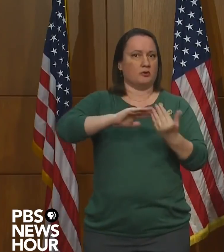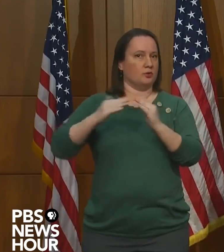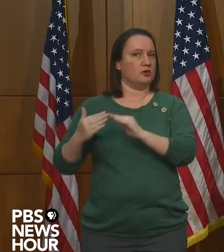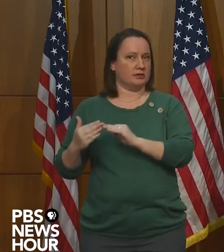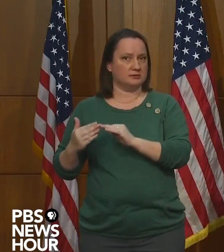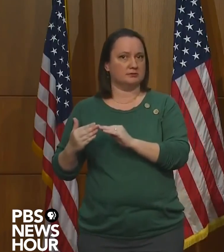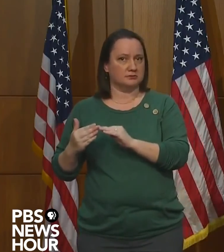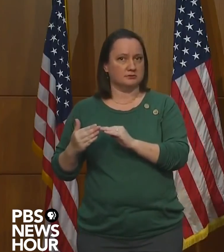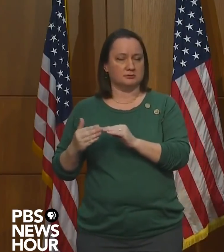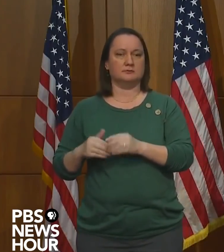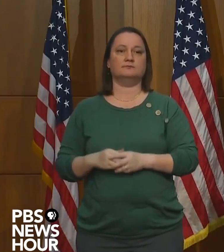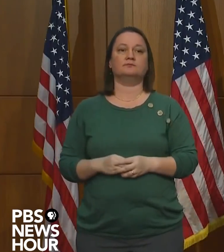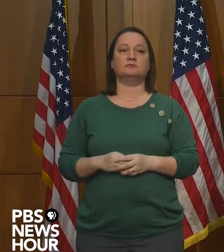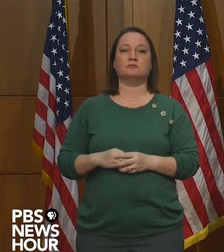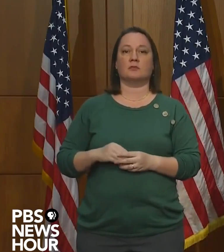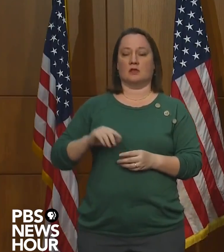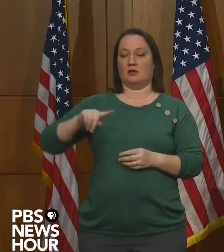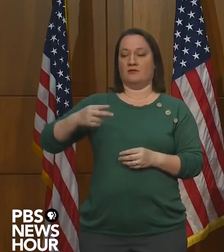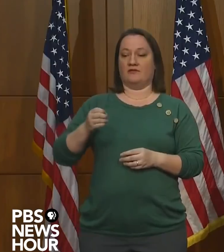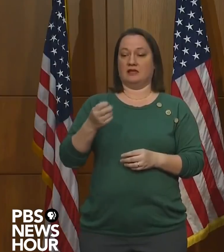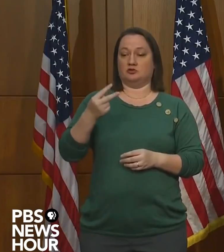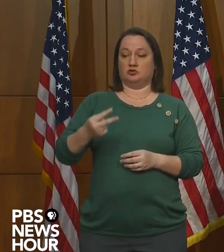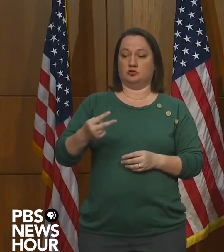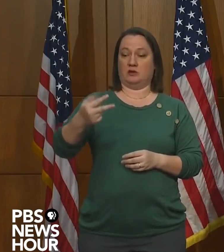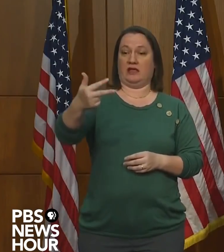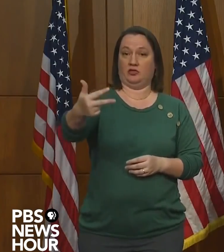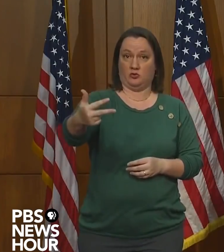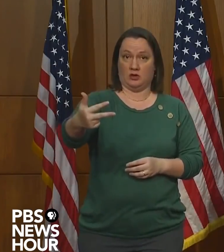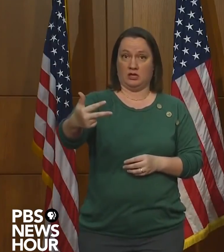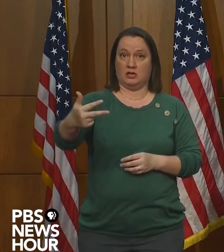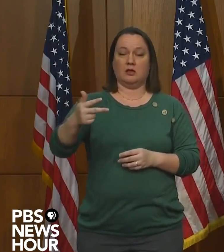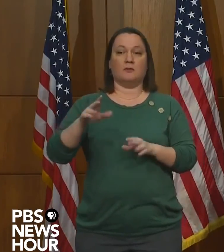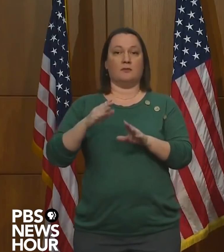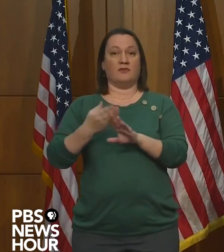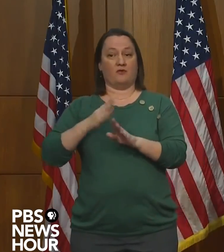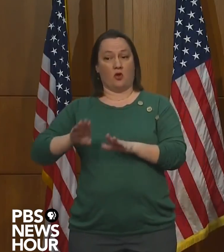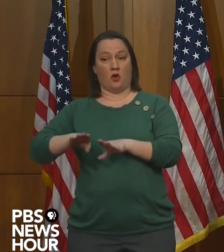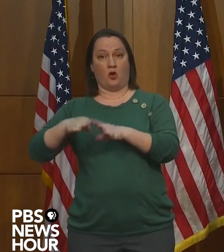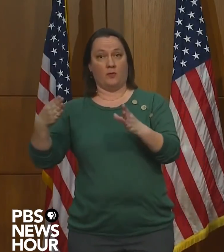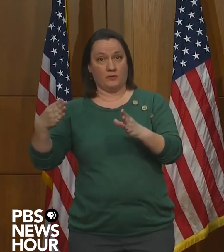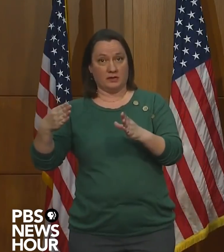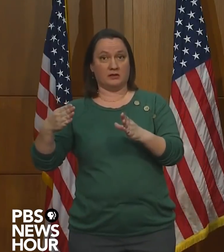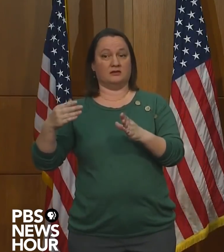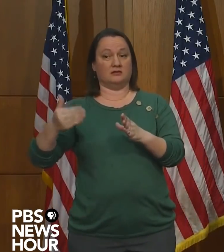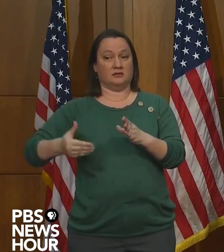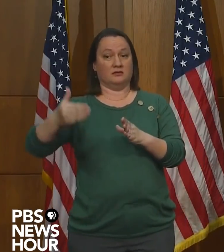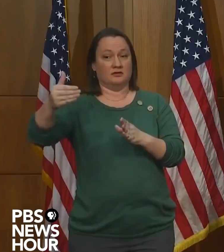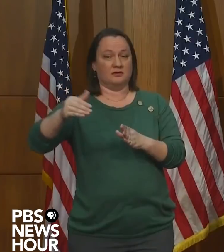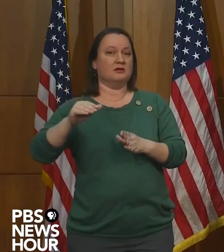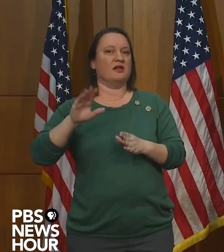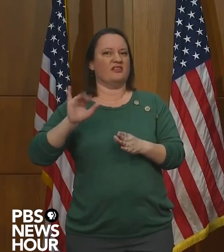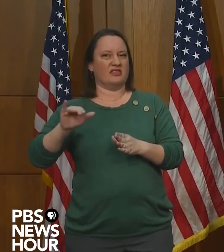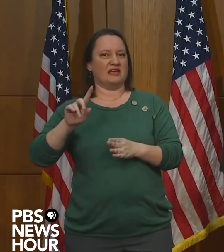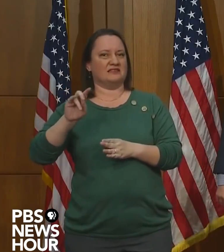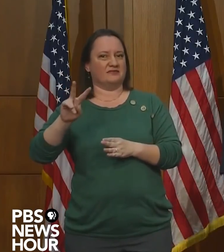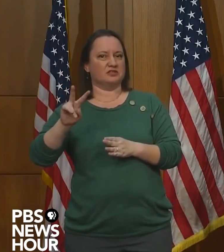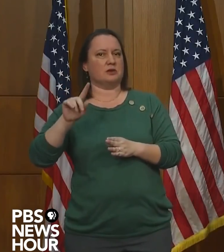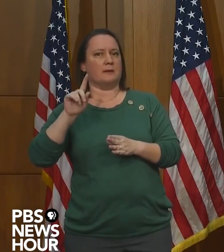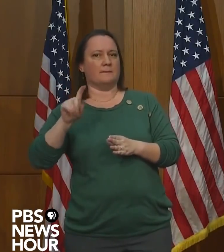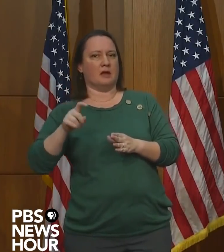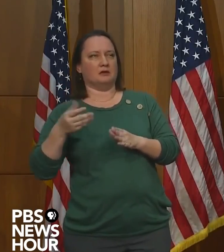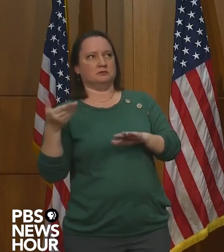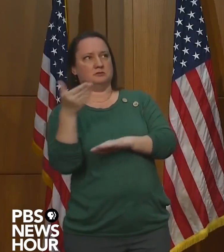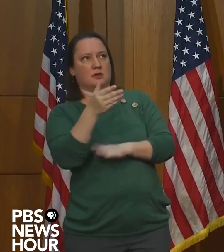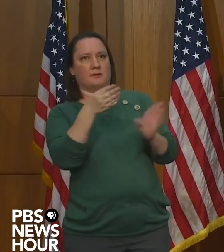Before entering phase two and three, every school in Virginia must submit plans to the Department of Education outlining their compliance